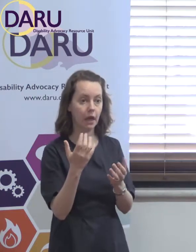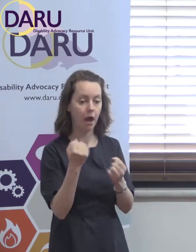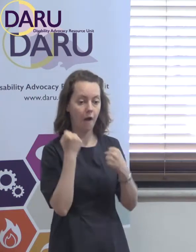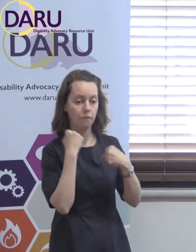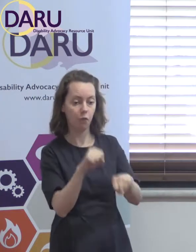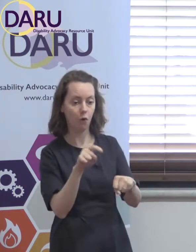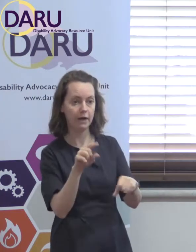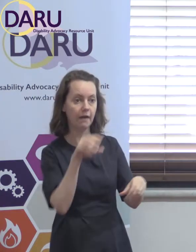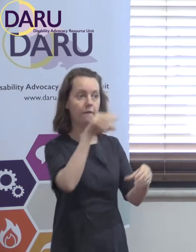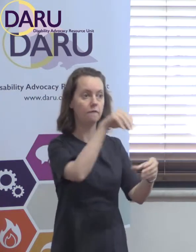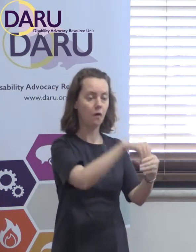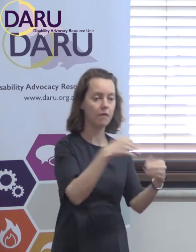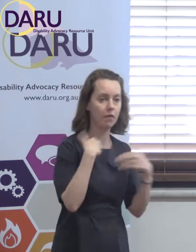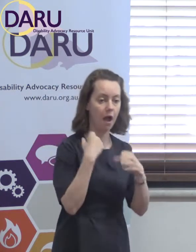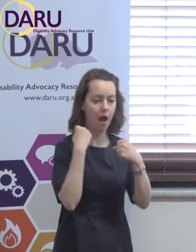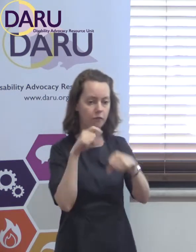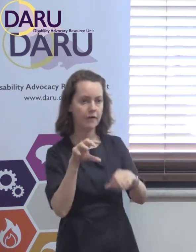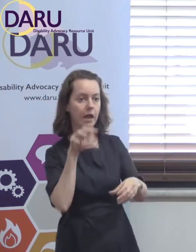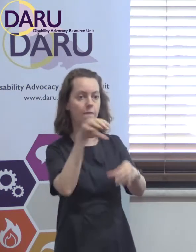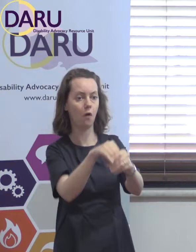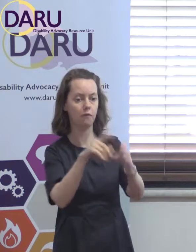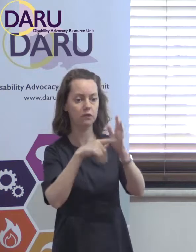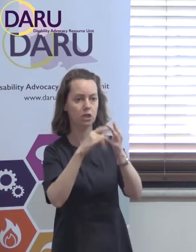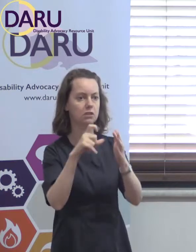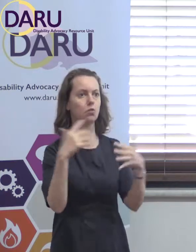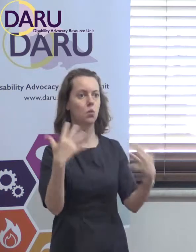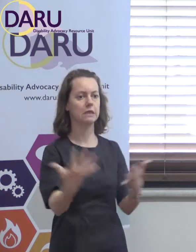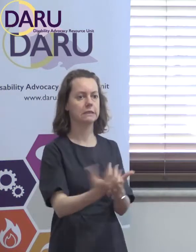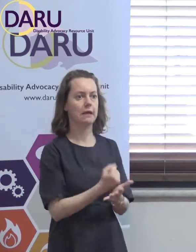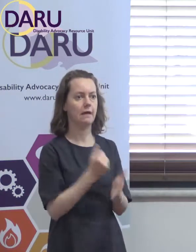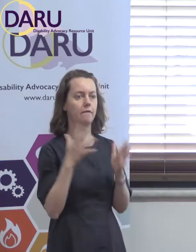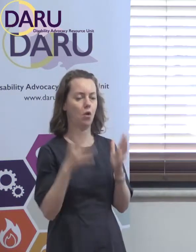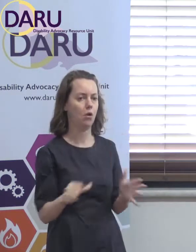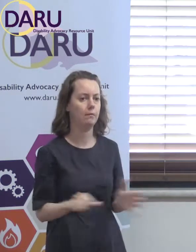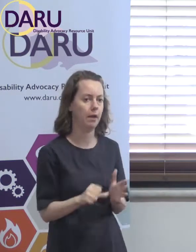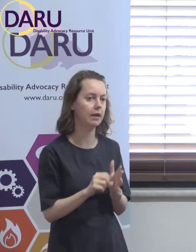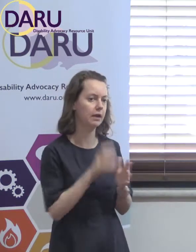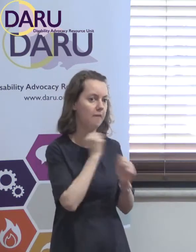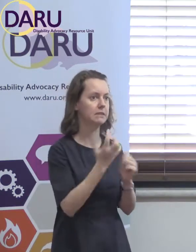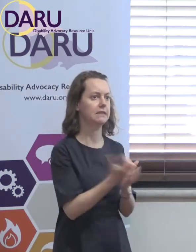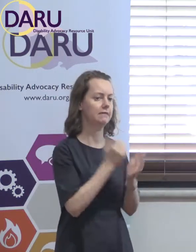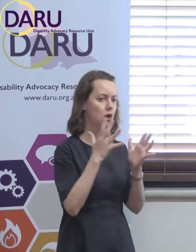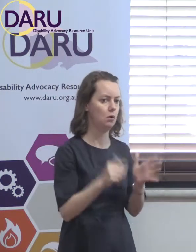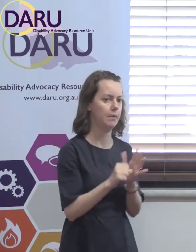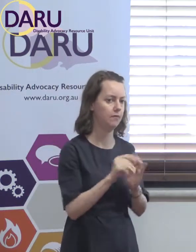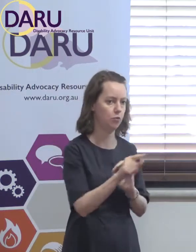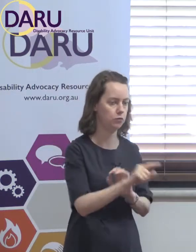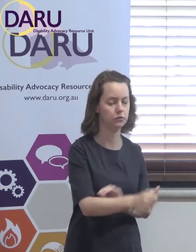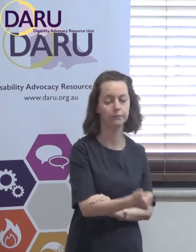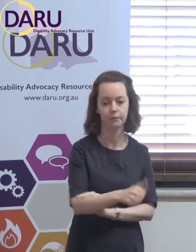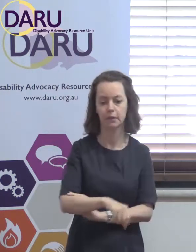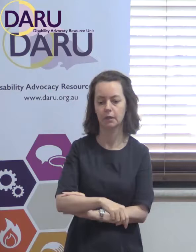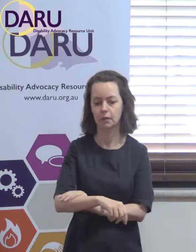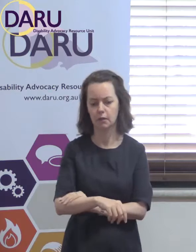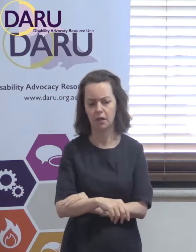are the ones that demonstrate the value. We deliberately... We wanted